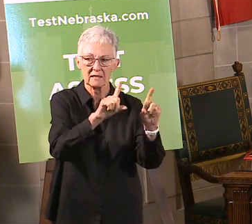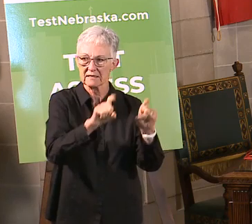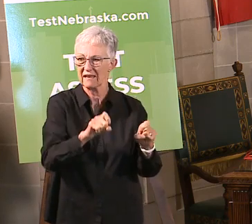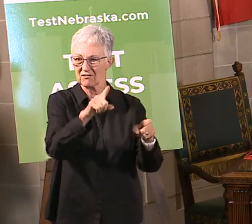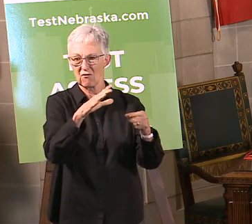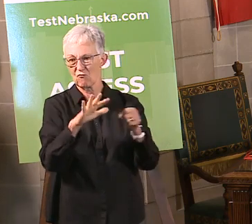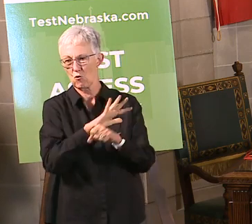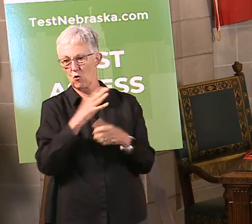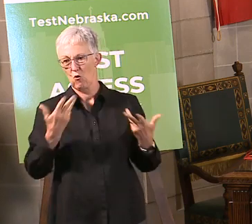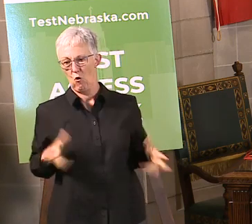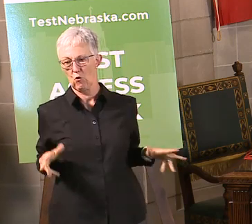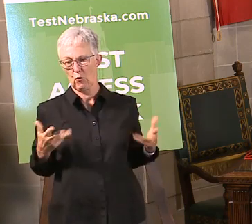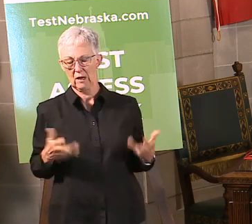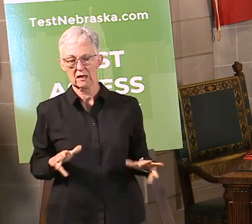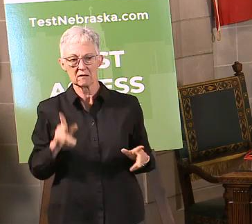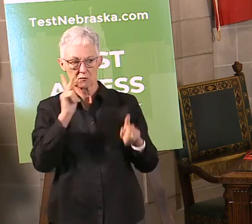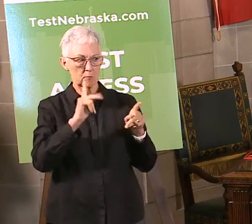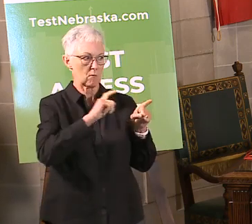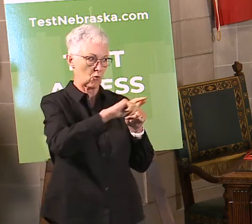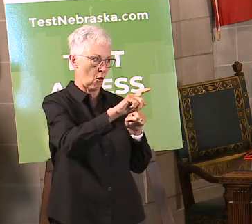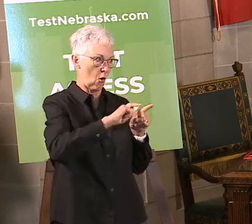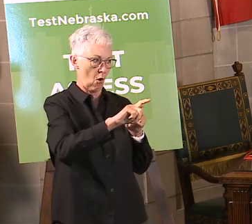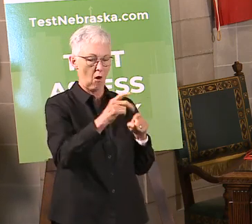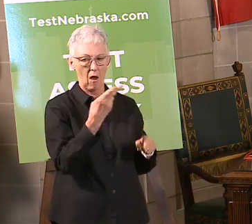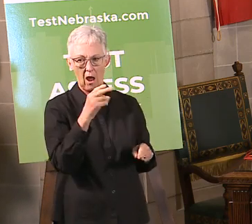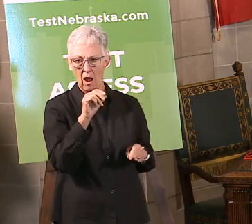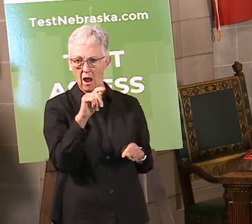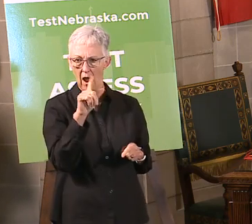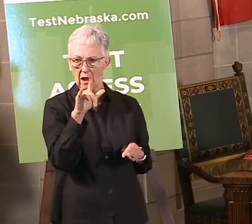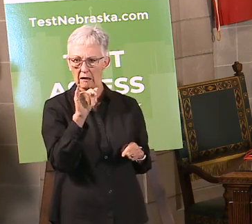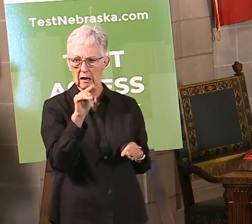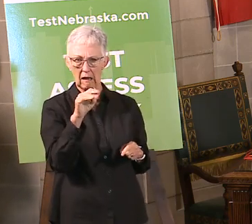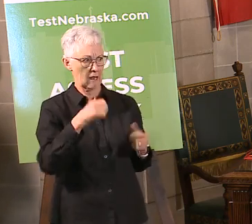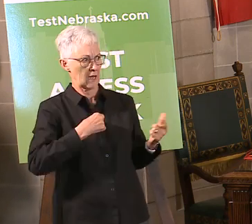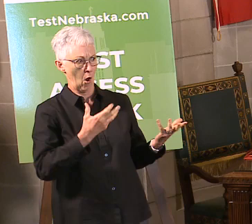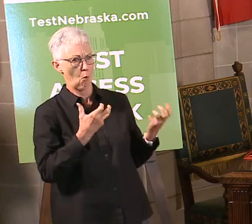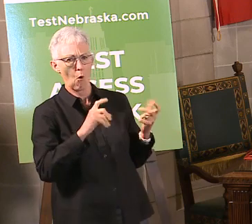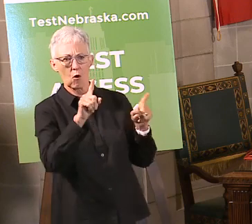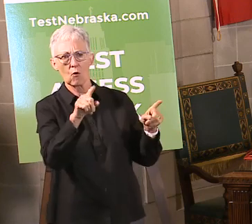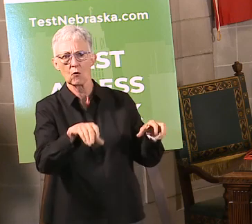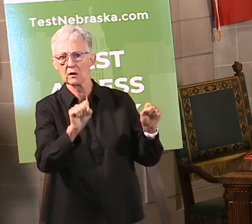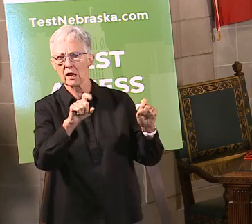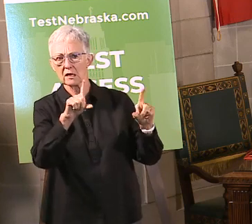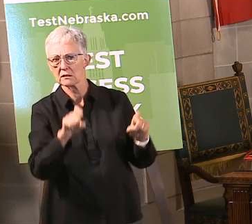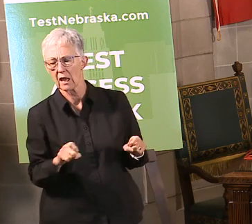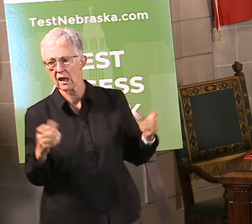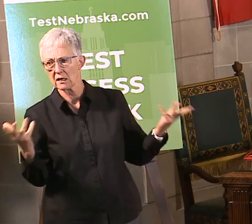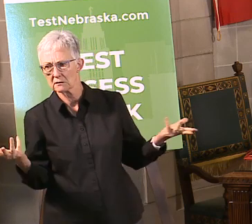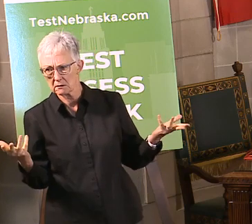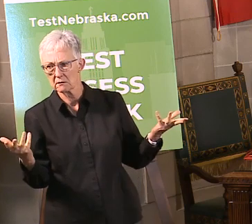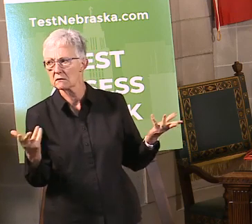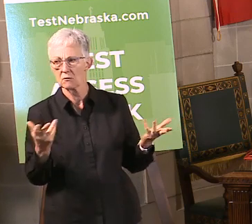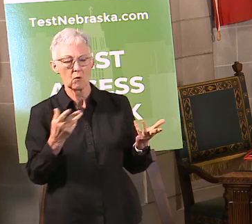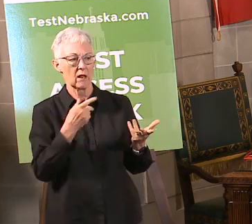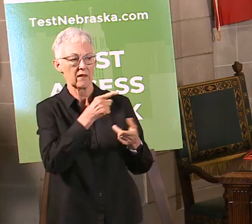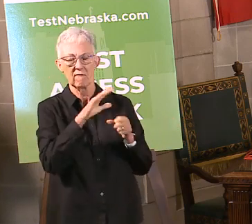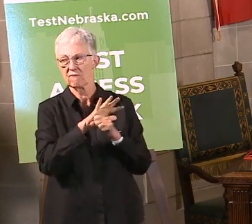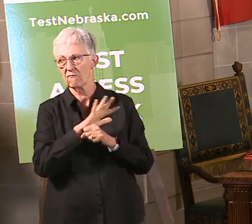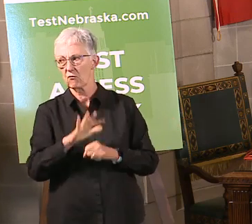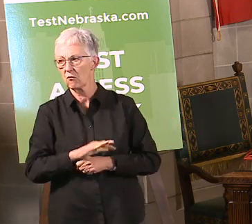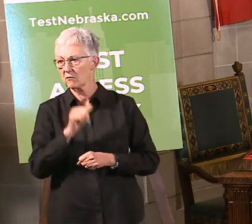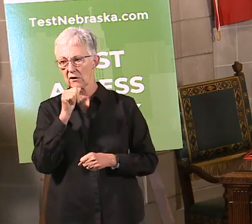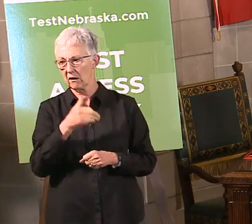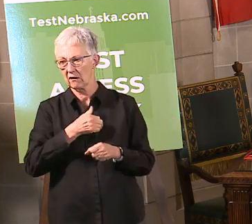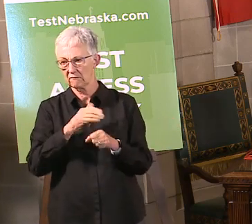hotline did not have enough staff to be able to handle all those calls. So just ask Nebraskans' patience as we go through this process,